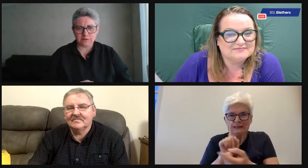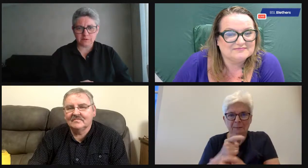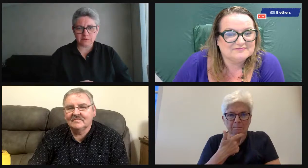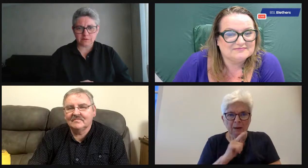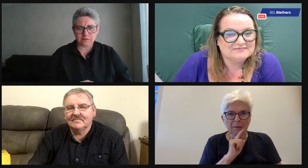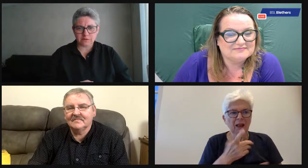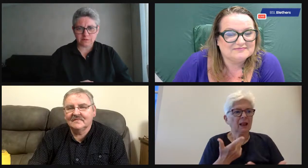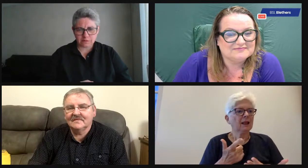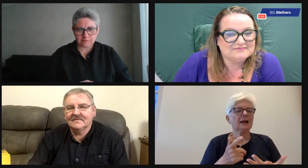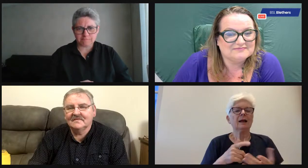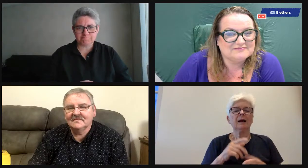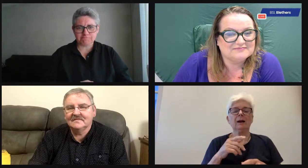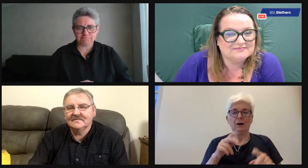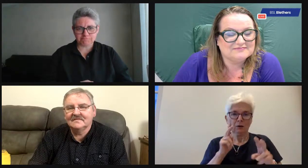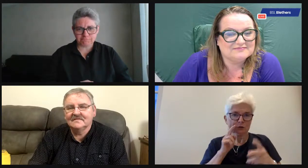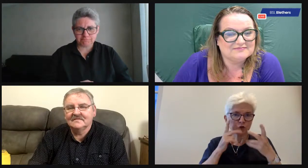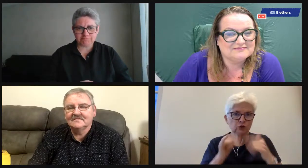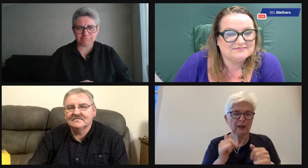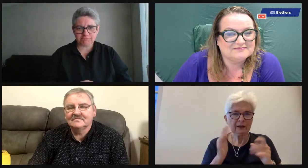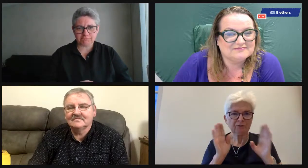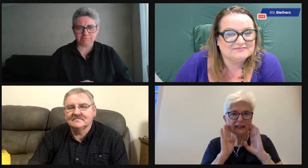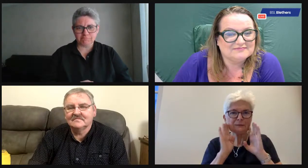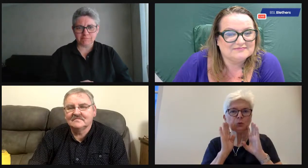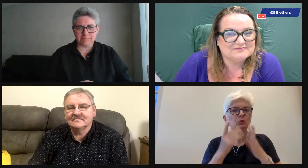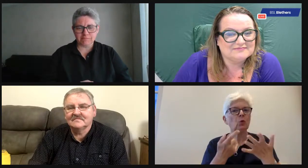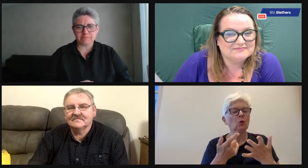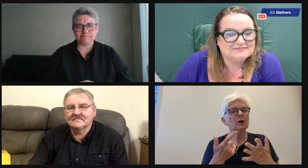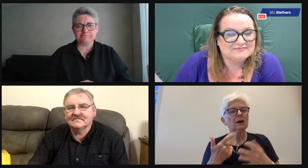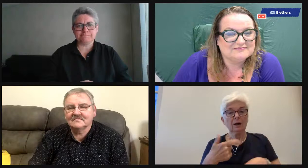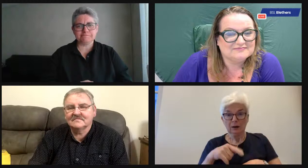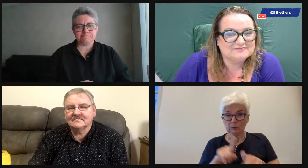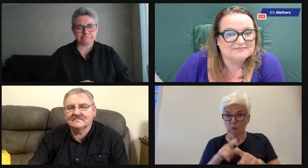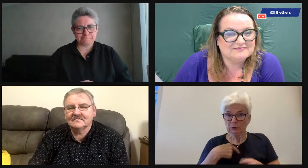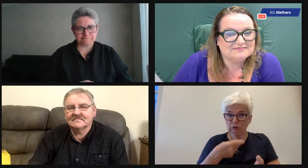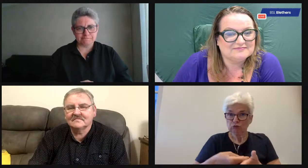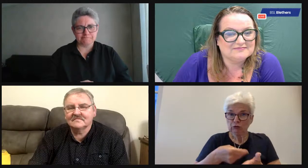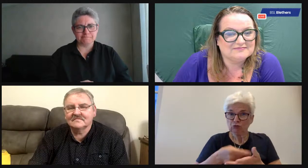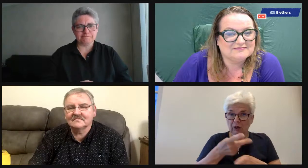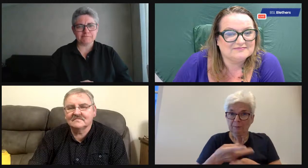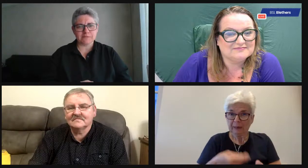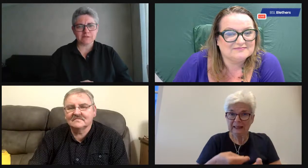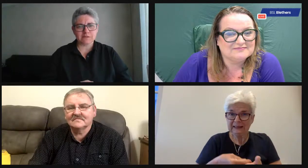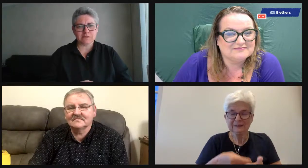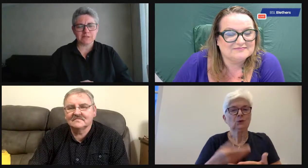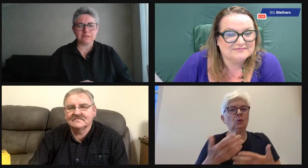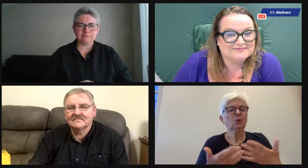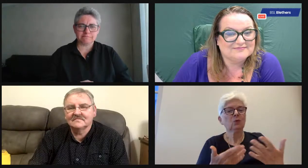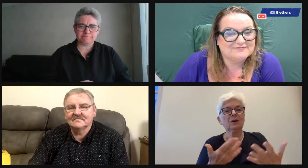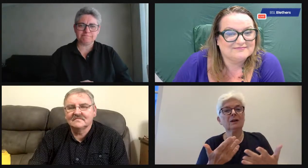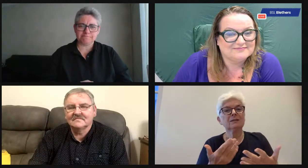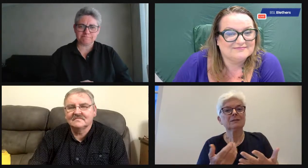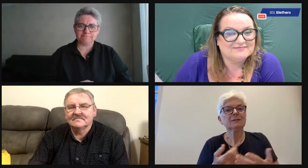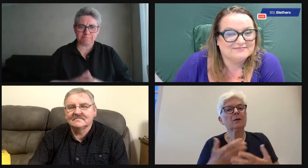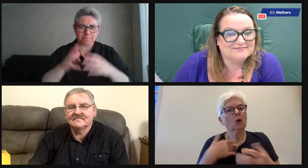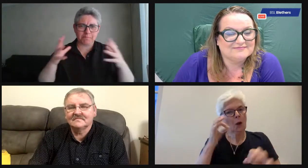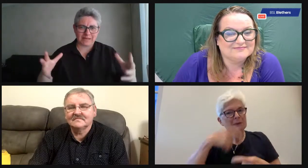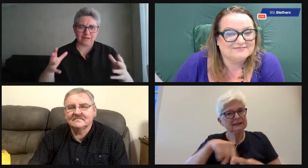Emails, doing research, meeting people, writing papers, checking Facebook, but treasury as well, you know,